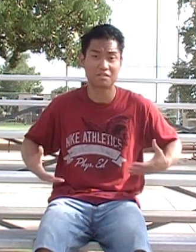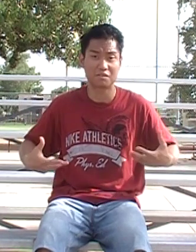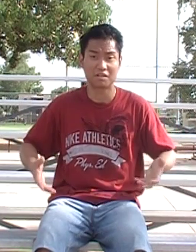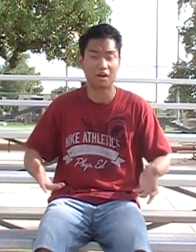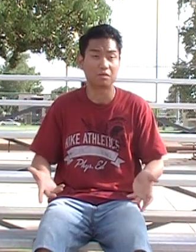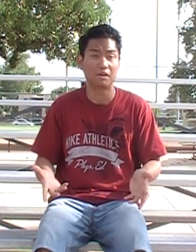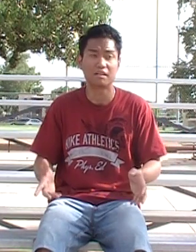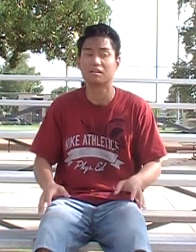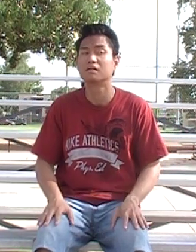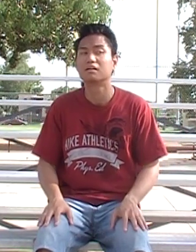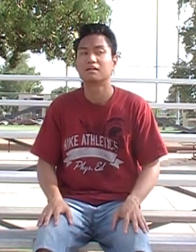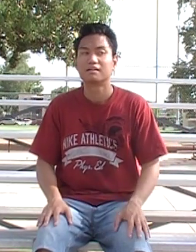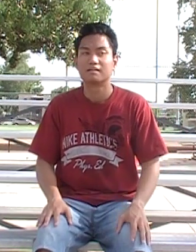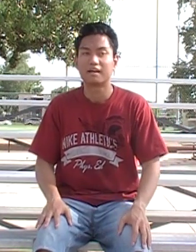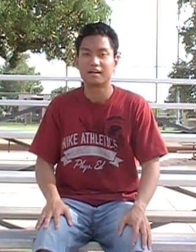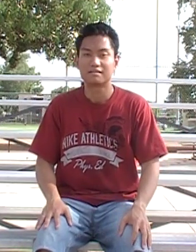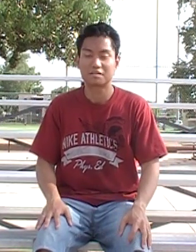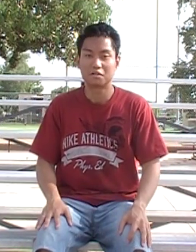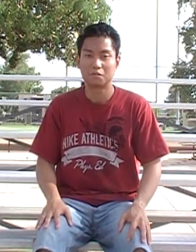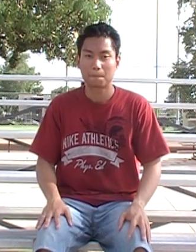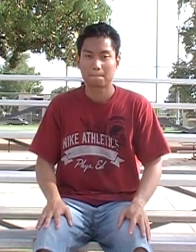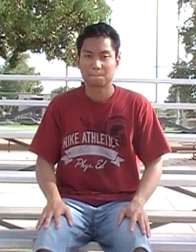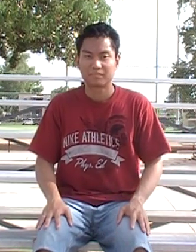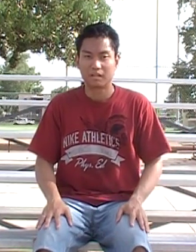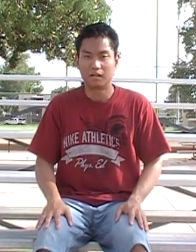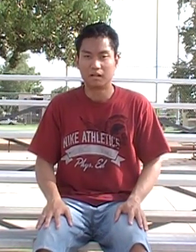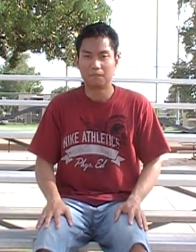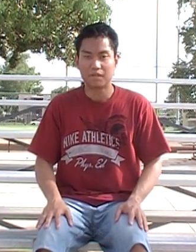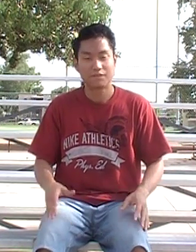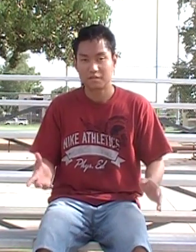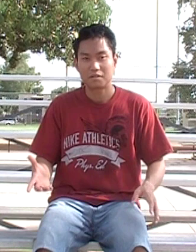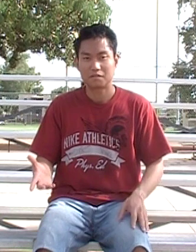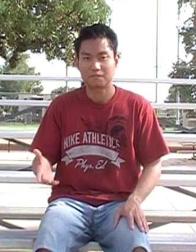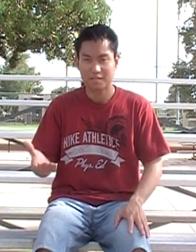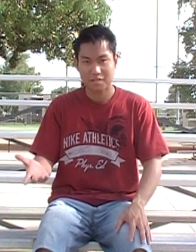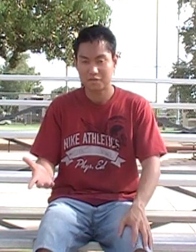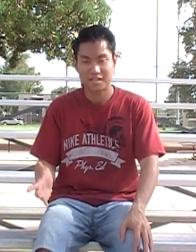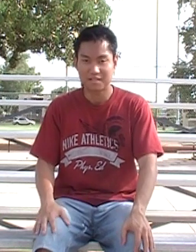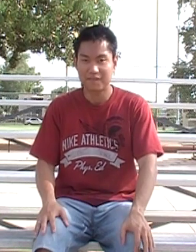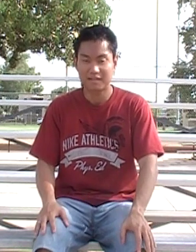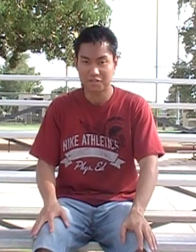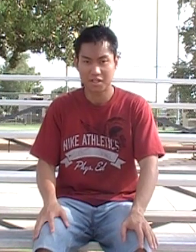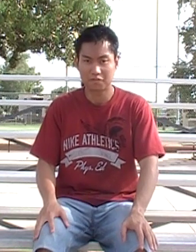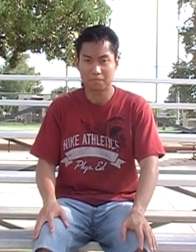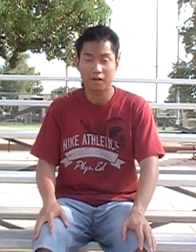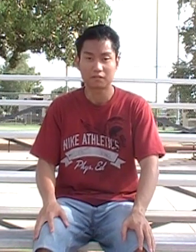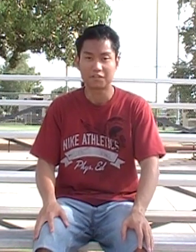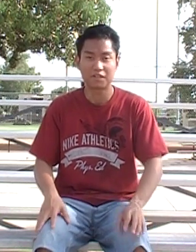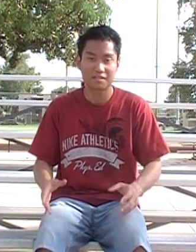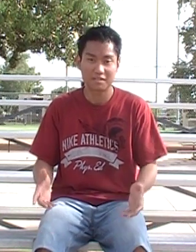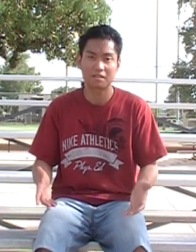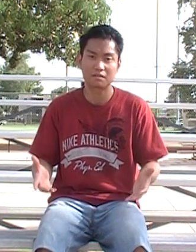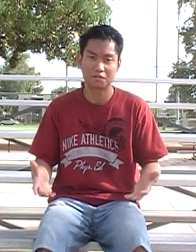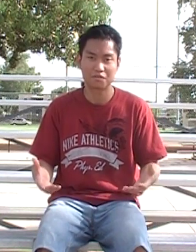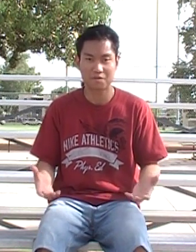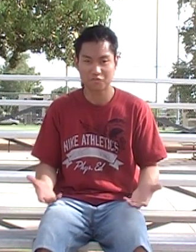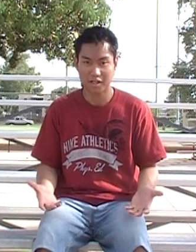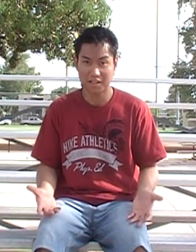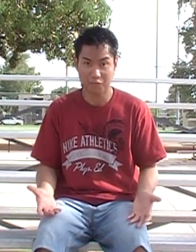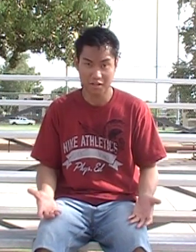using your body. And so, even though it's a huge disadvantage without a partner, you can still do some training when